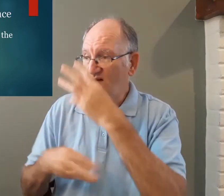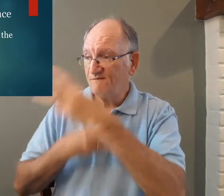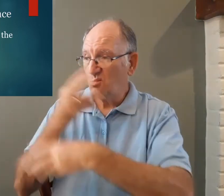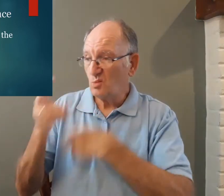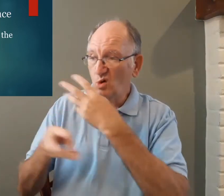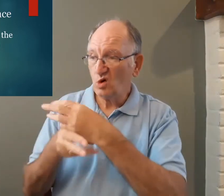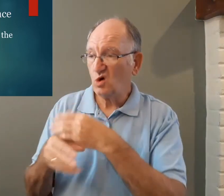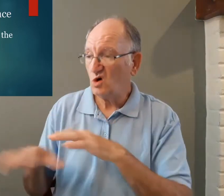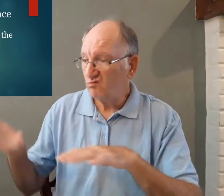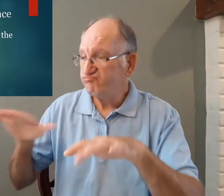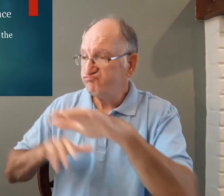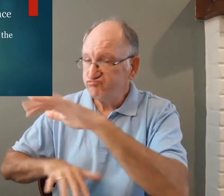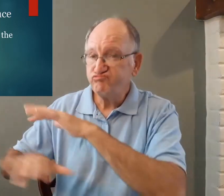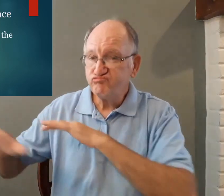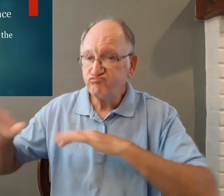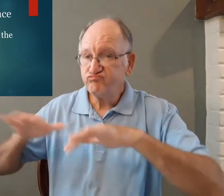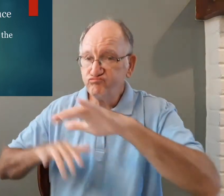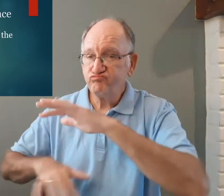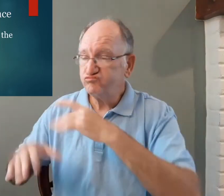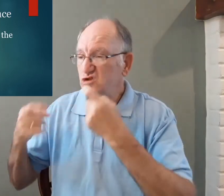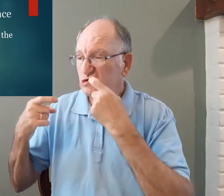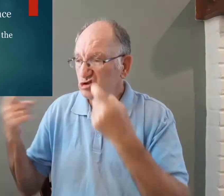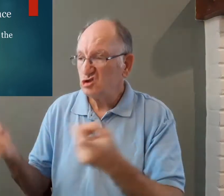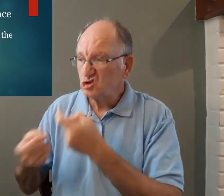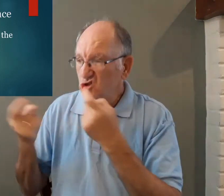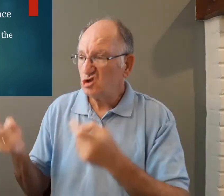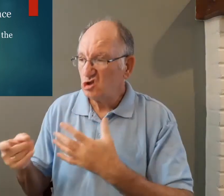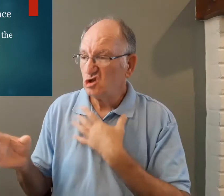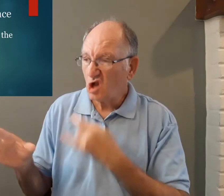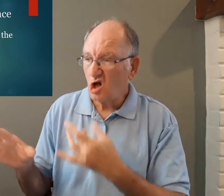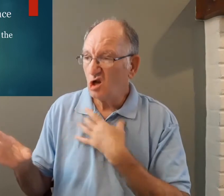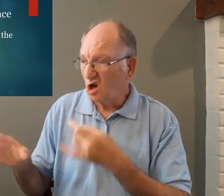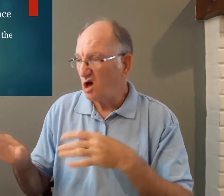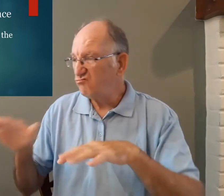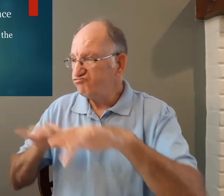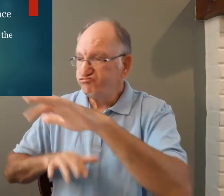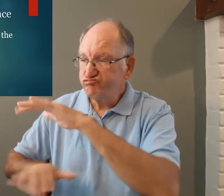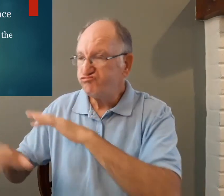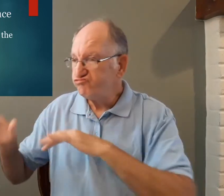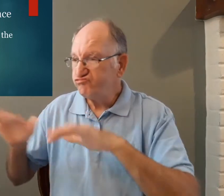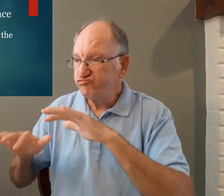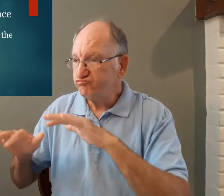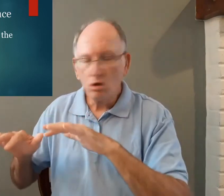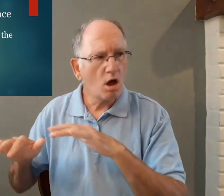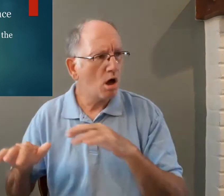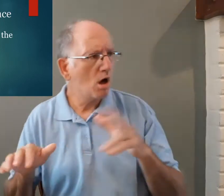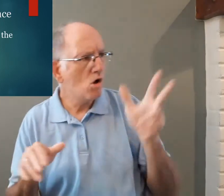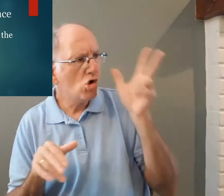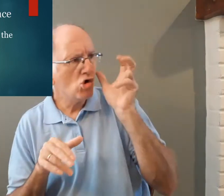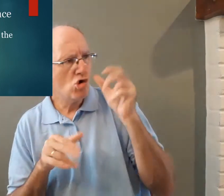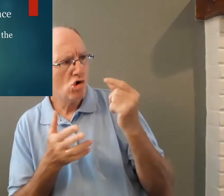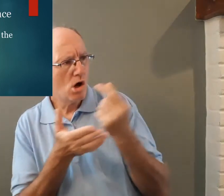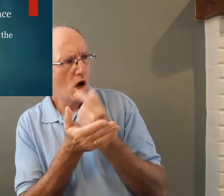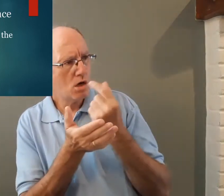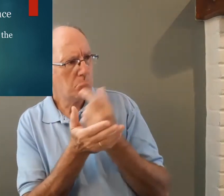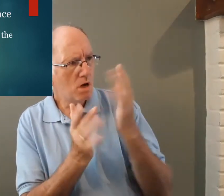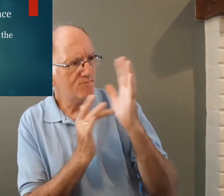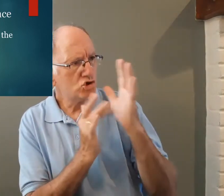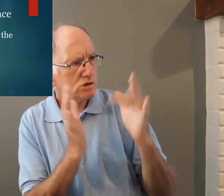you and I we're involved in the world we're involved in sin we like being in sin but then we hear the